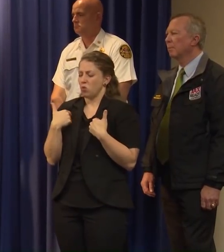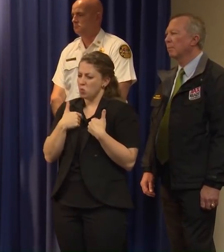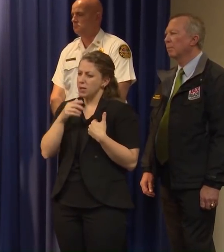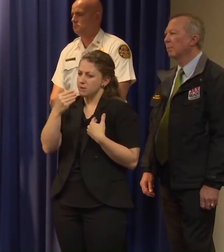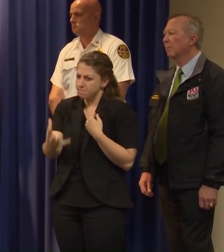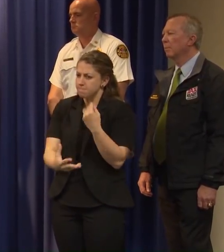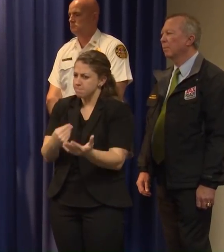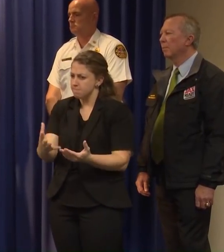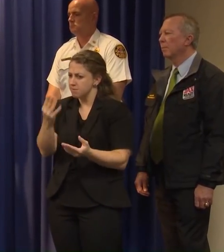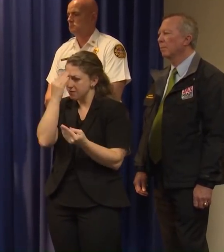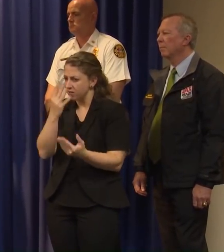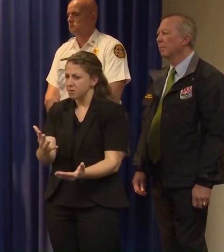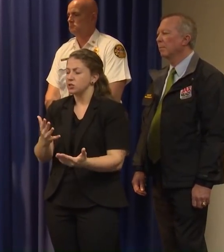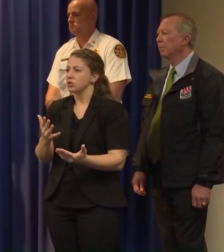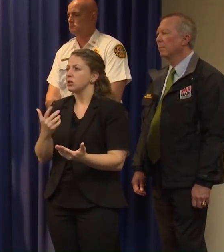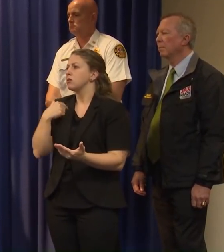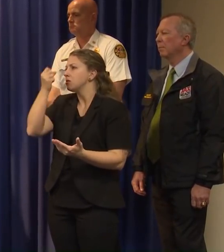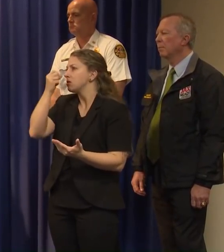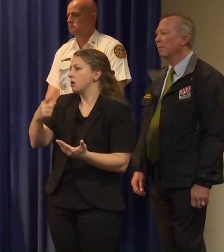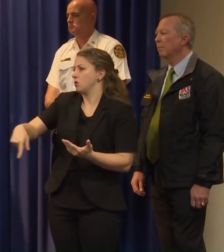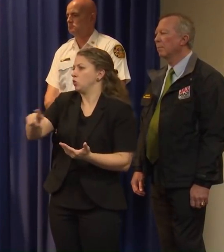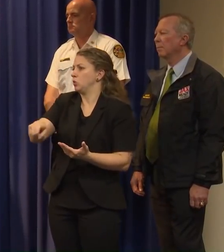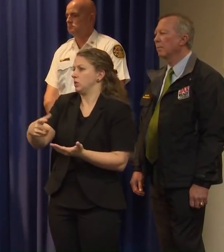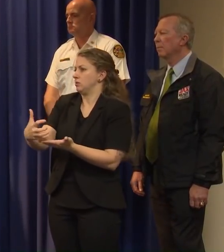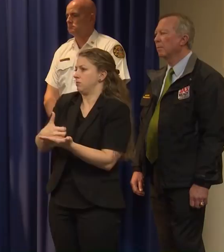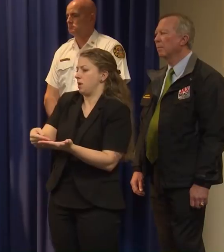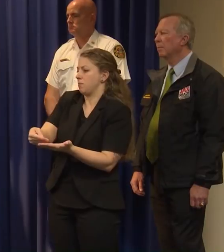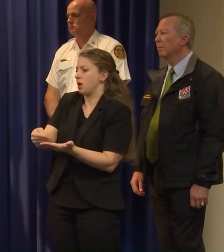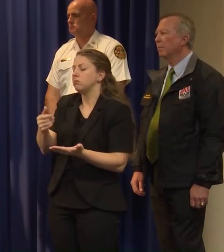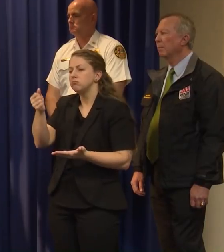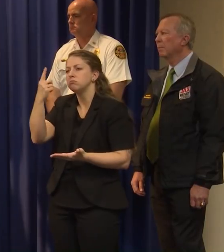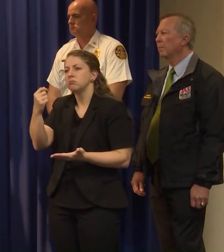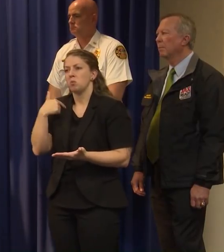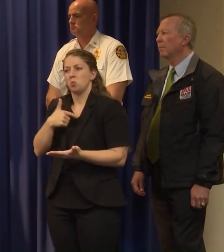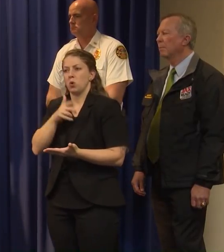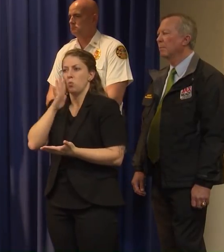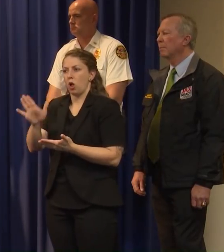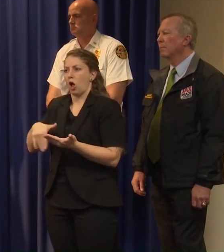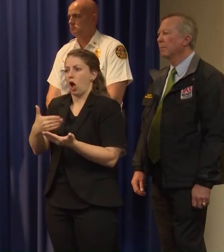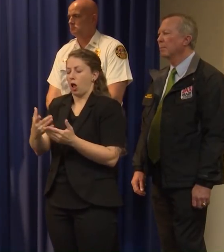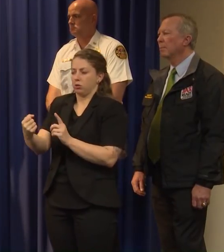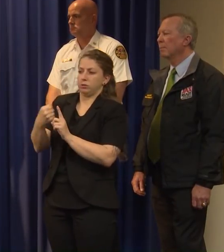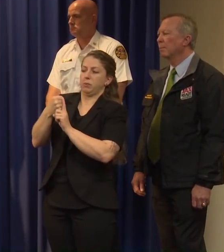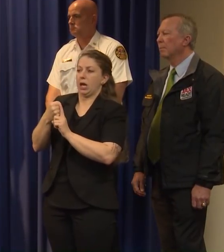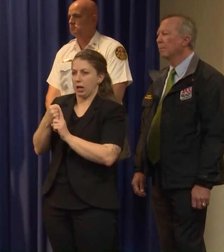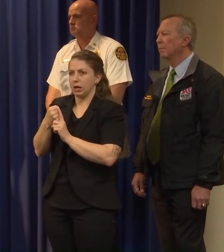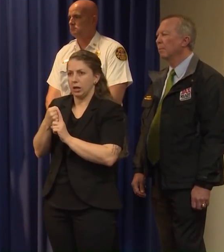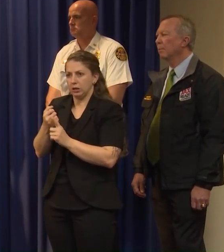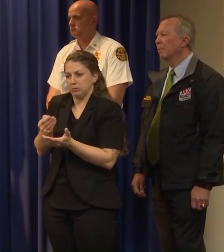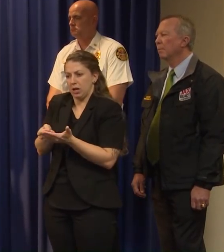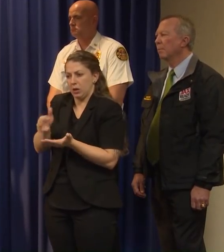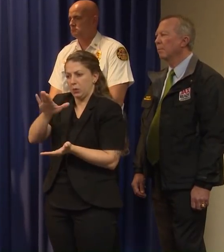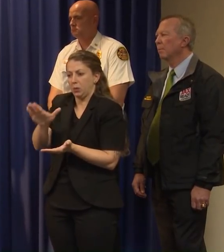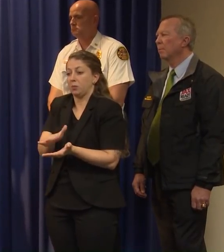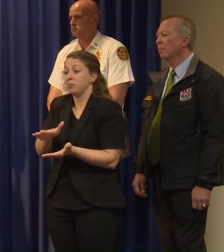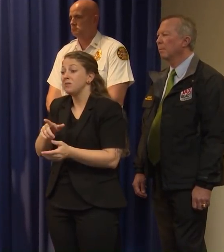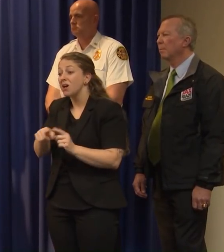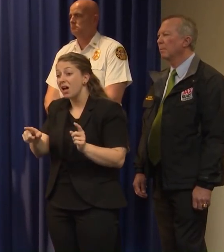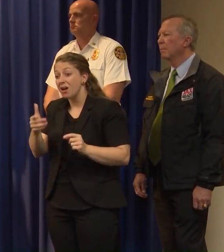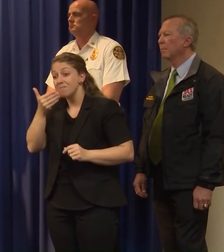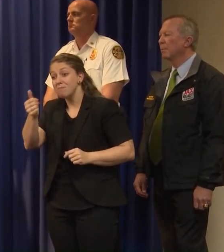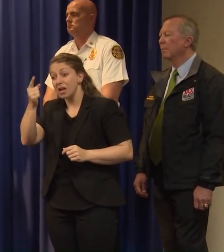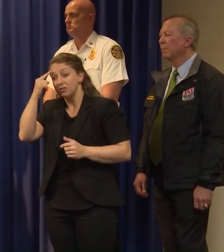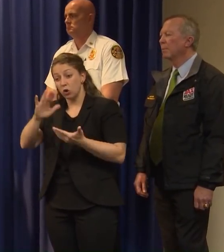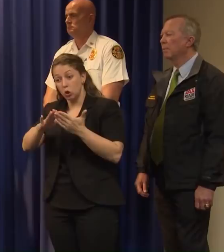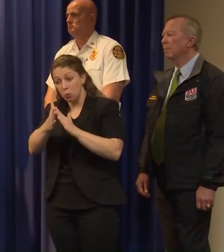Uh, we all get that. Everybody's going to be impacted by that. But at the end of the day, what's best for the community? And if what's best for the community is closing that